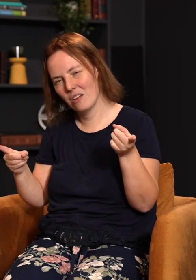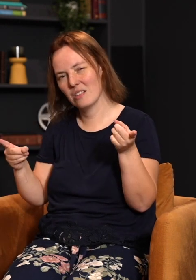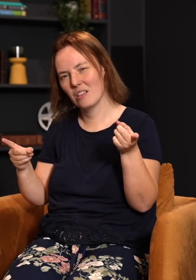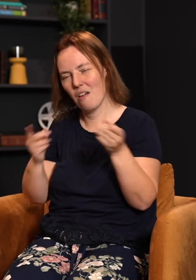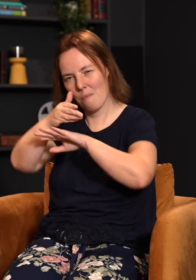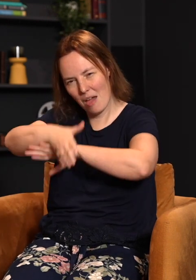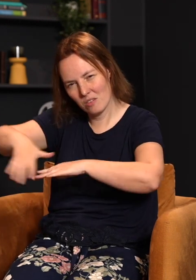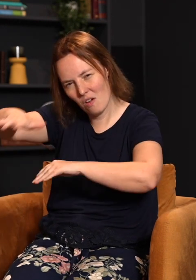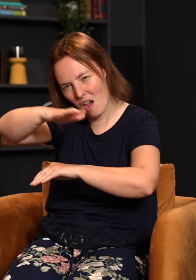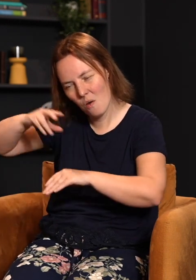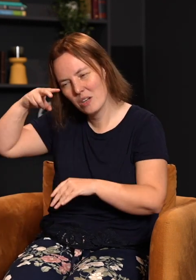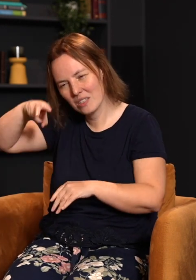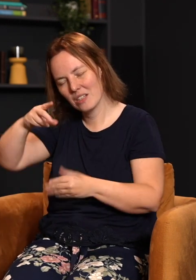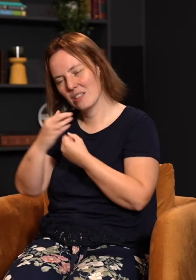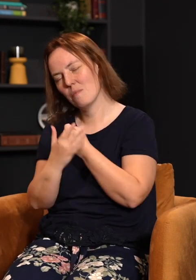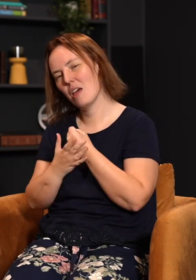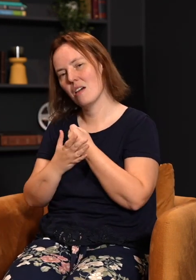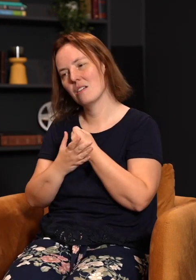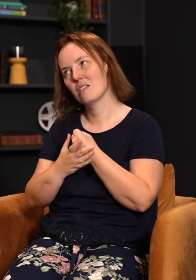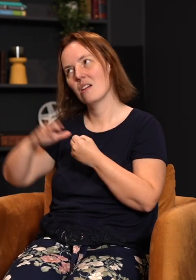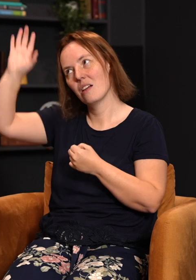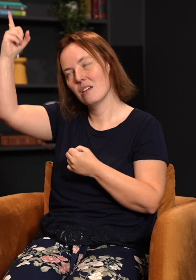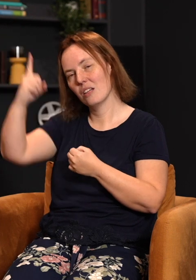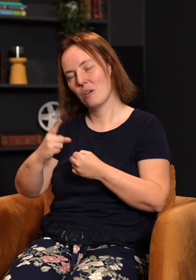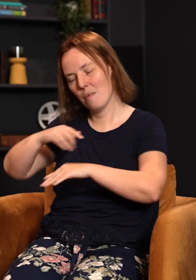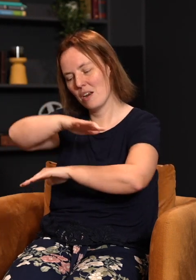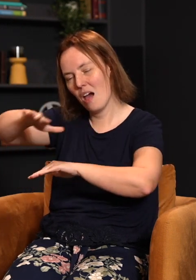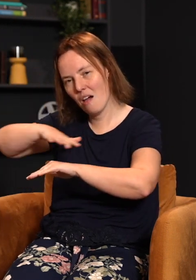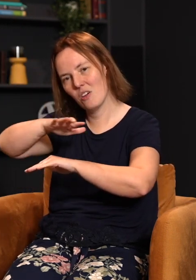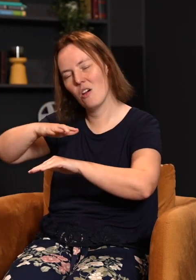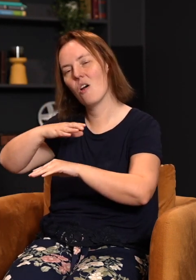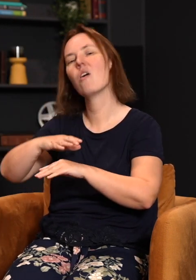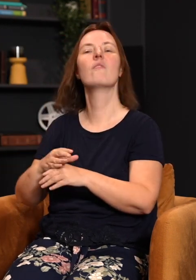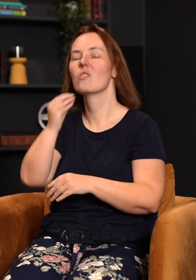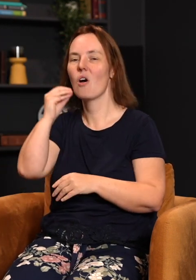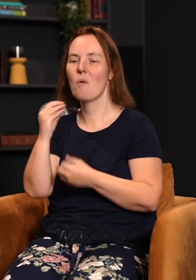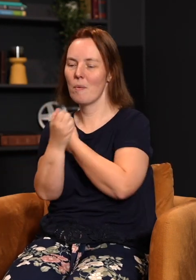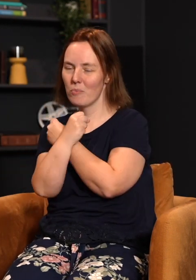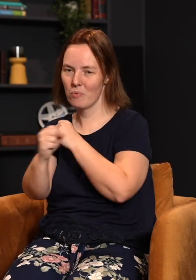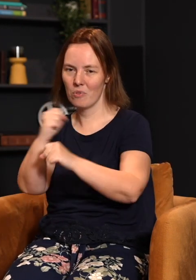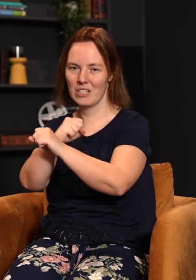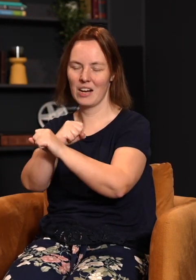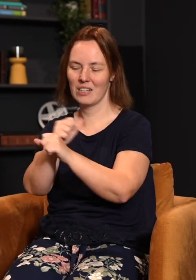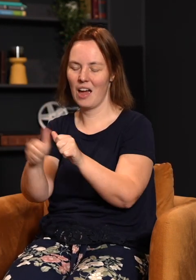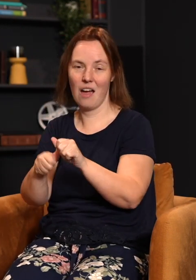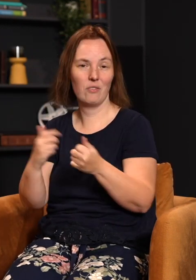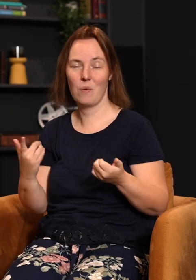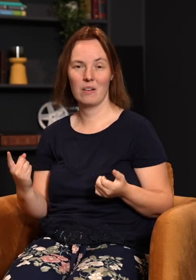difference? Friends, God says, I see the blood, I will come and hover over the home and protect everyone, Israelite